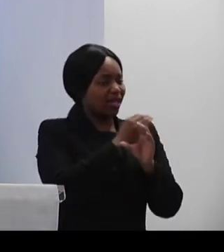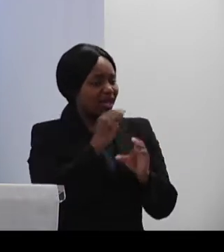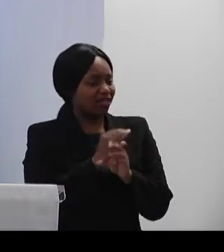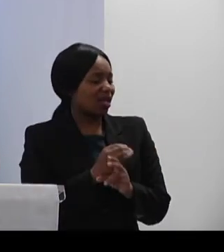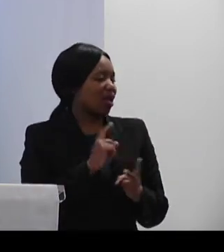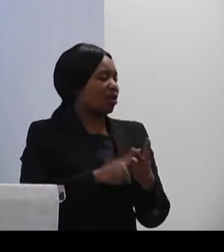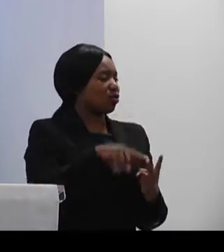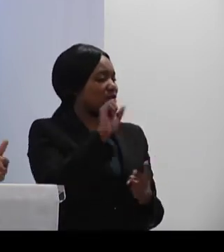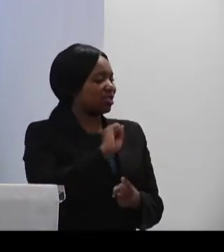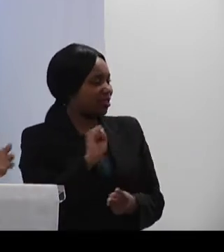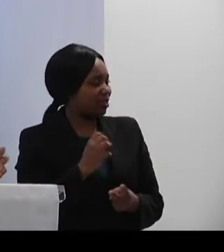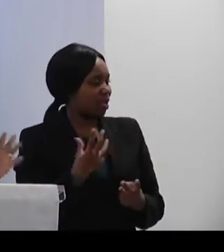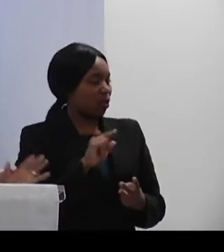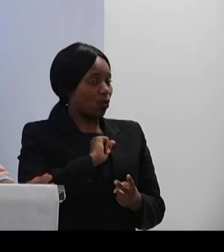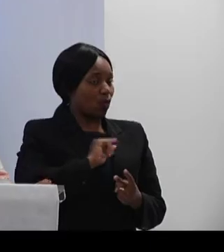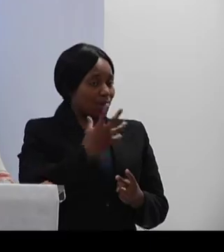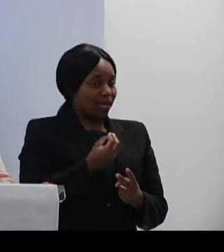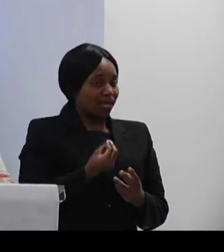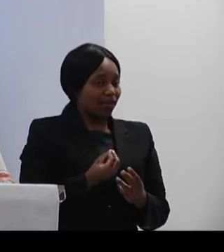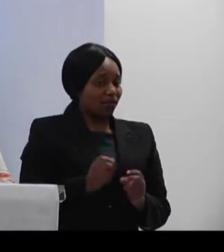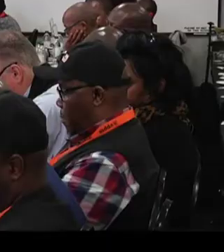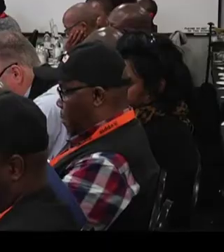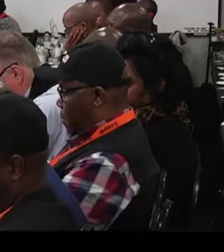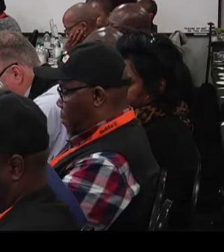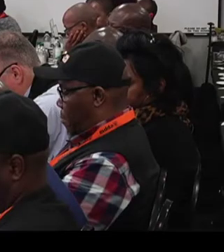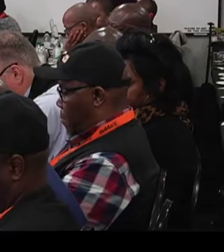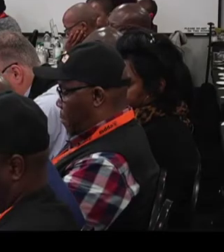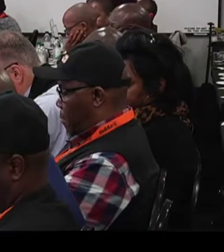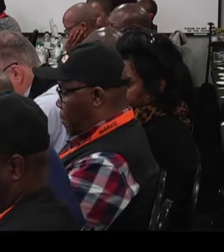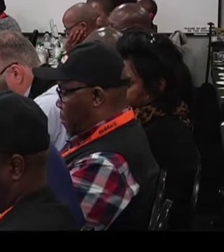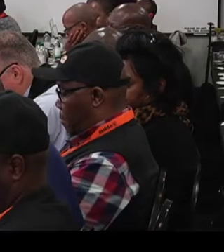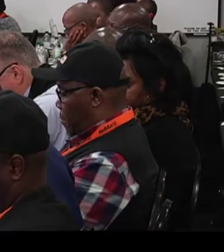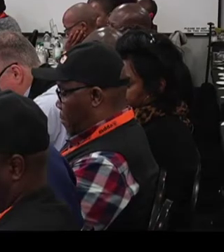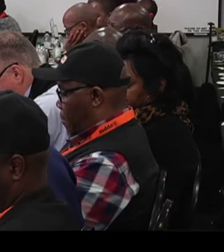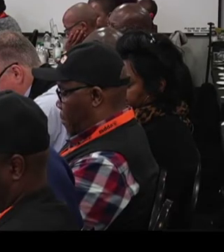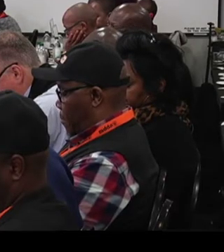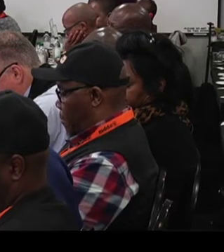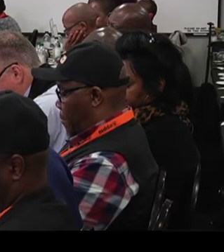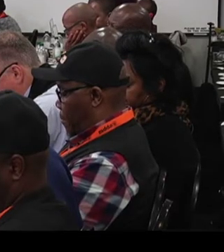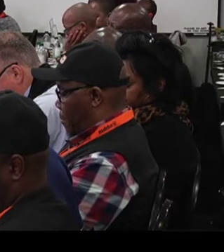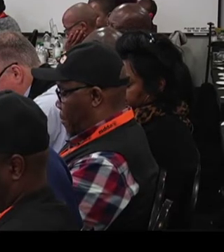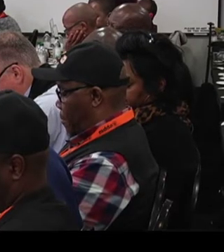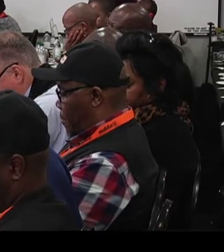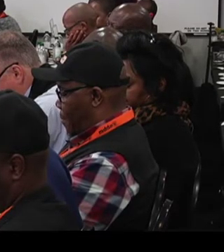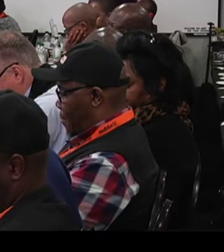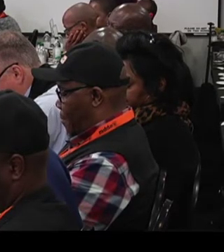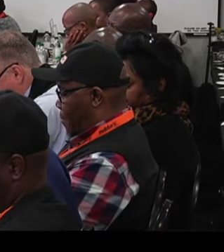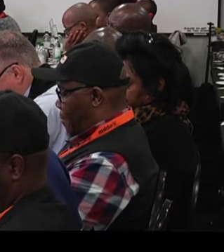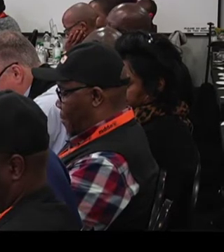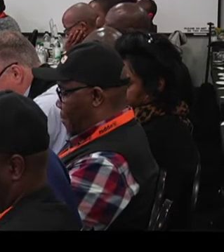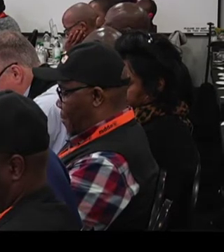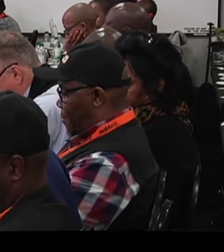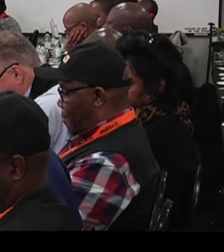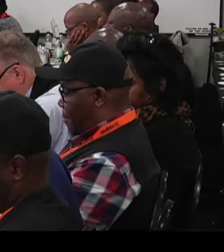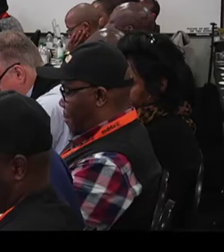so that then there can be an emergence of alternatives. And that can happen when government deals with the issues that you have